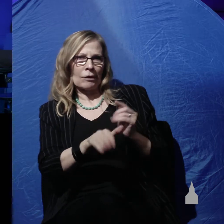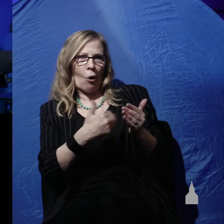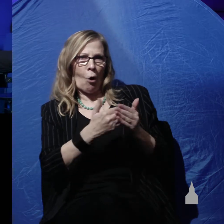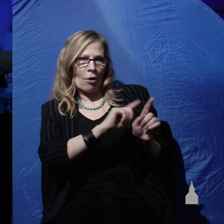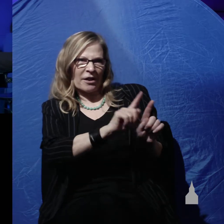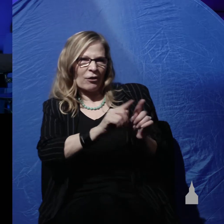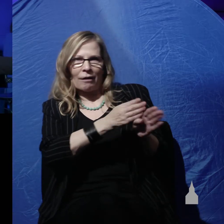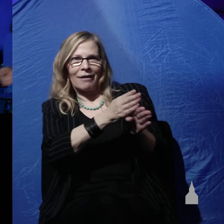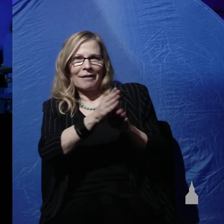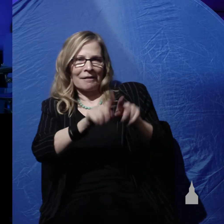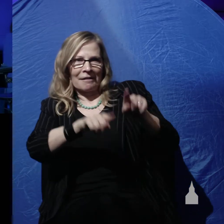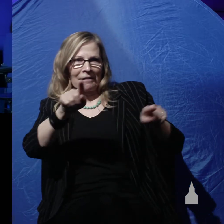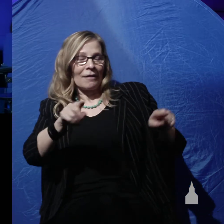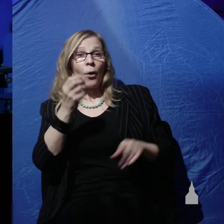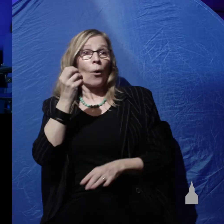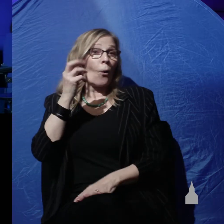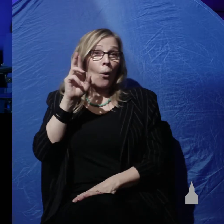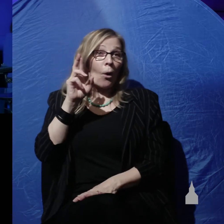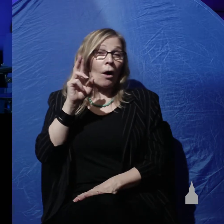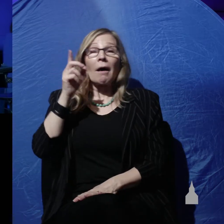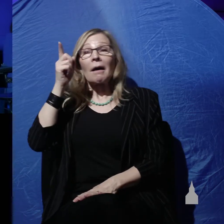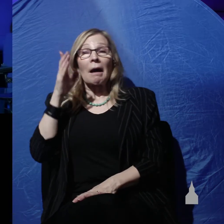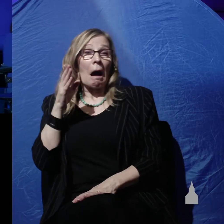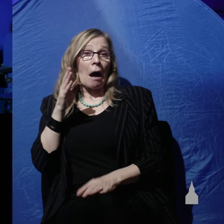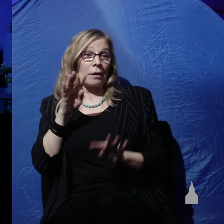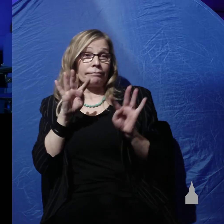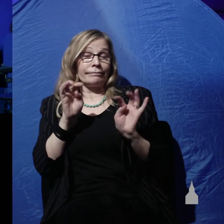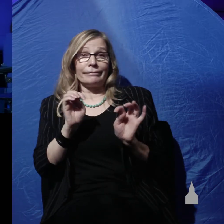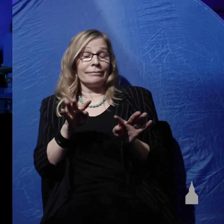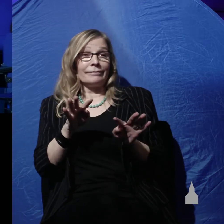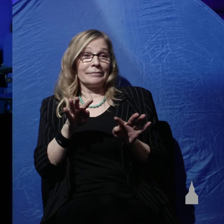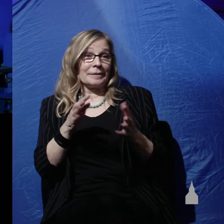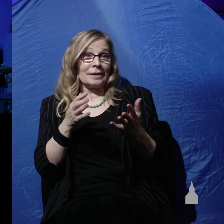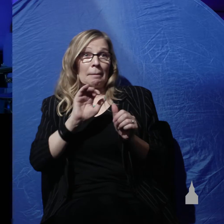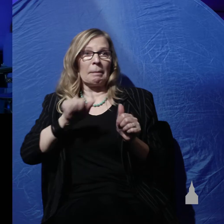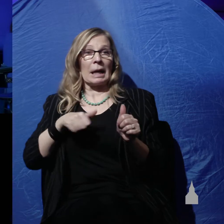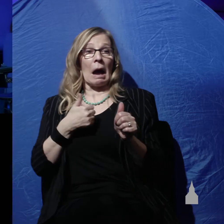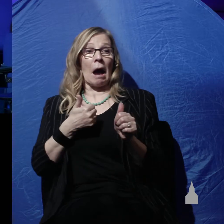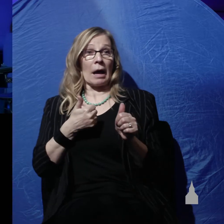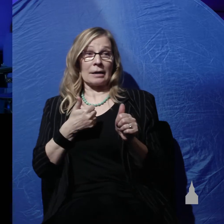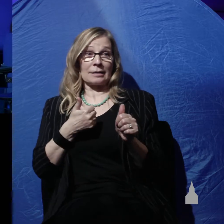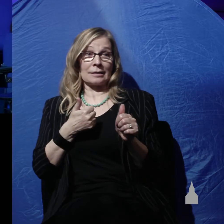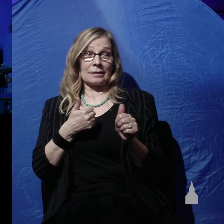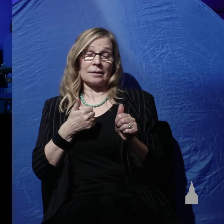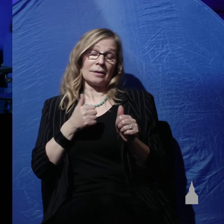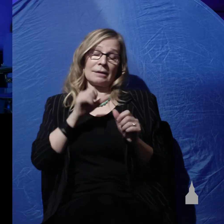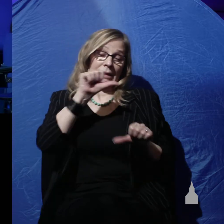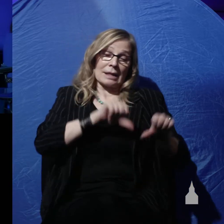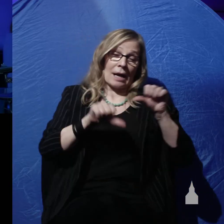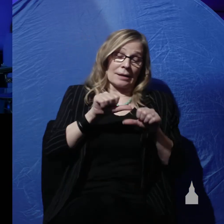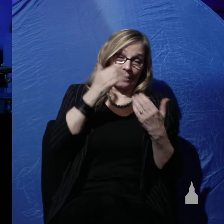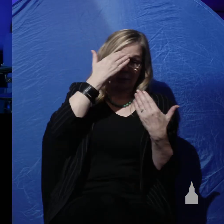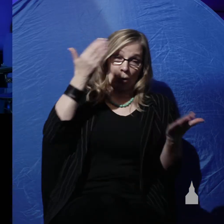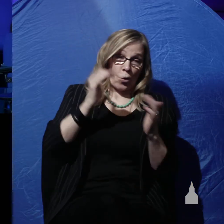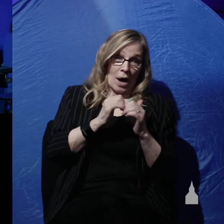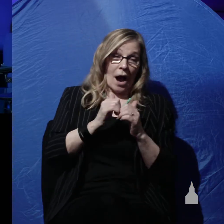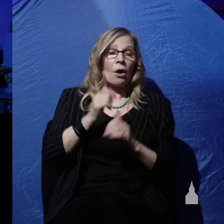that are in the universe or he mysteriously, behind the scenes, in a way that scientists cannot detect, he has